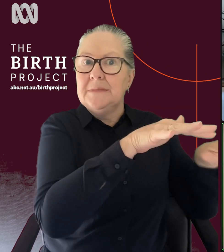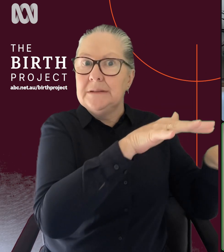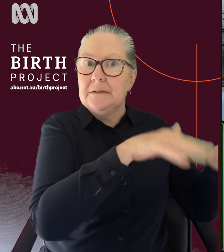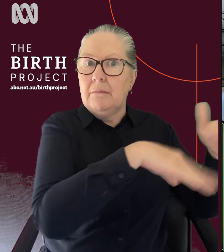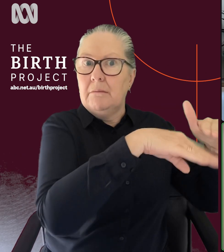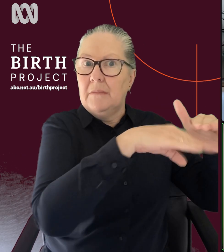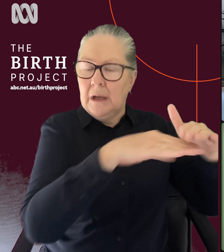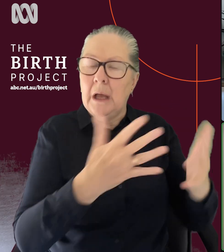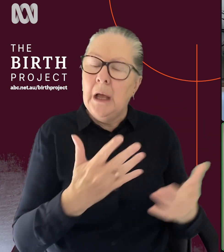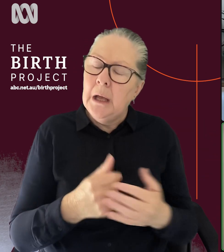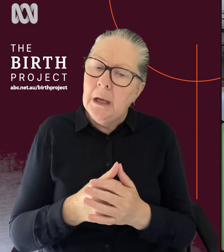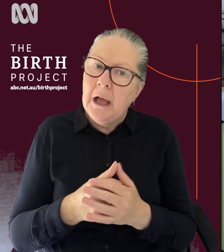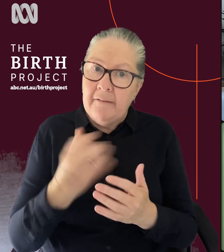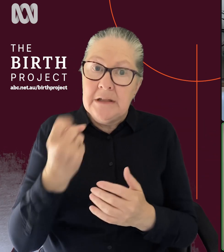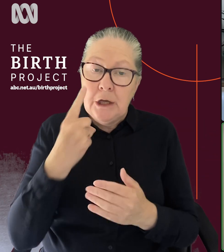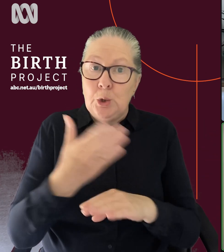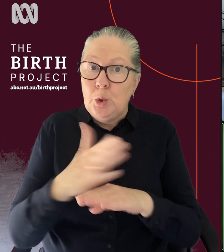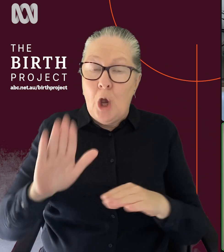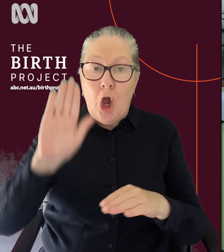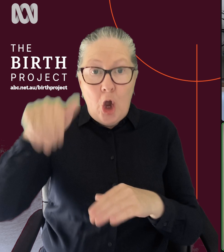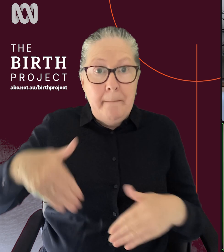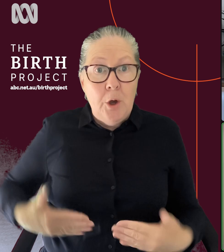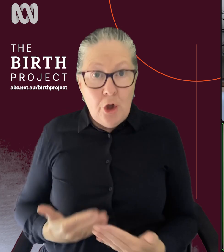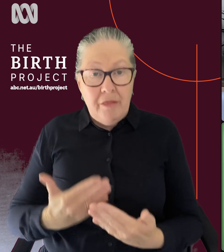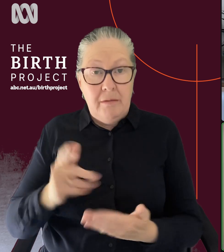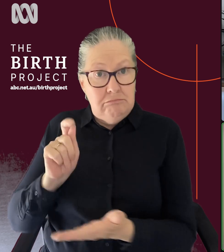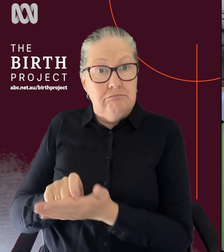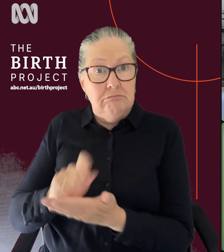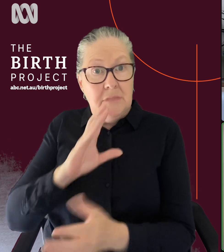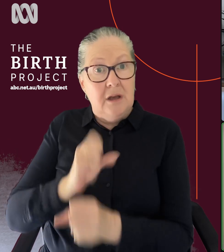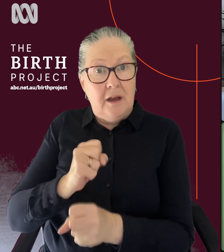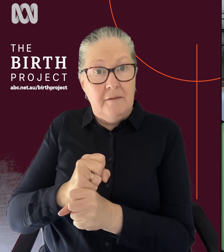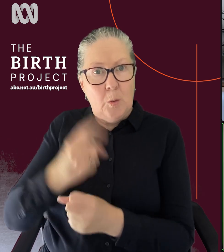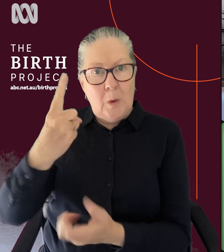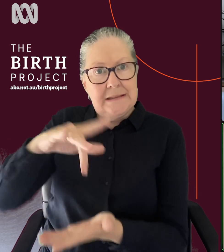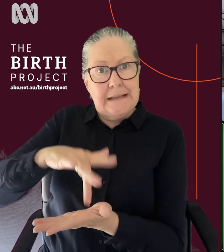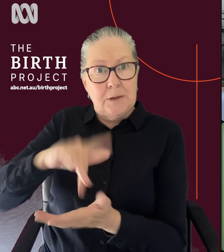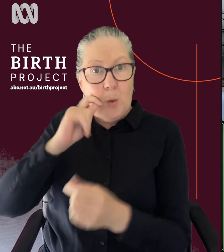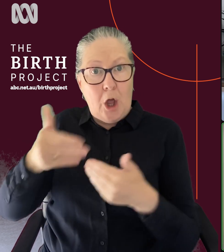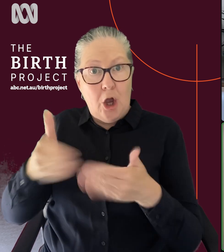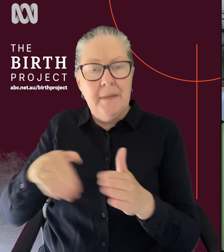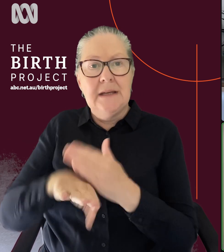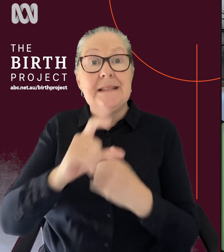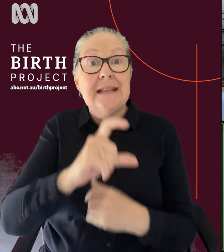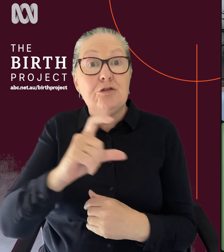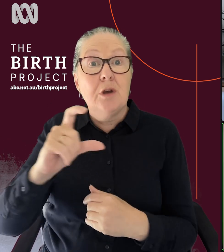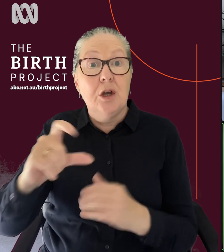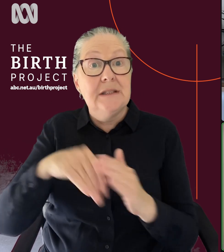there's a new home birth, publicly funded home birth centre opening up in the central coast in New South